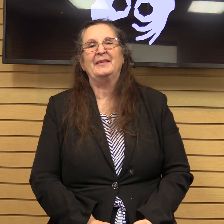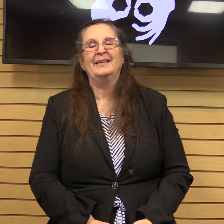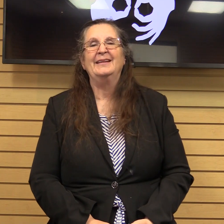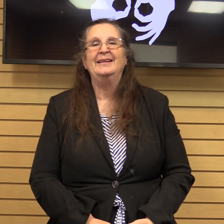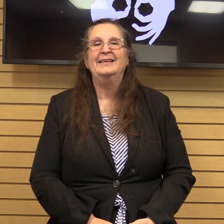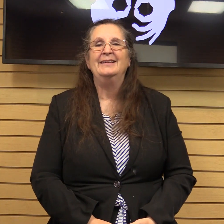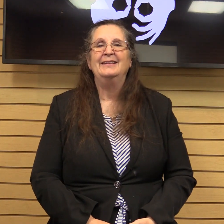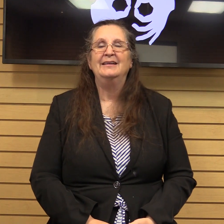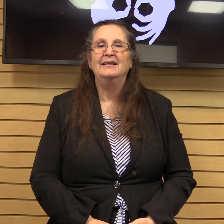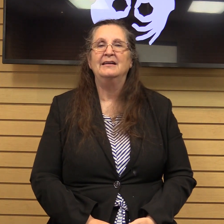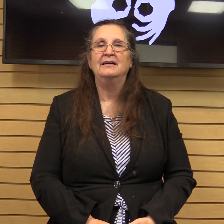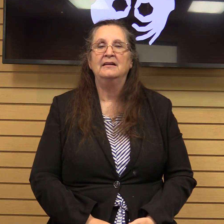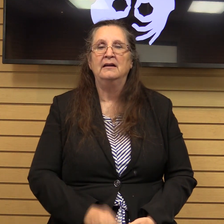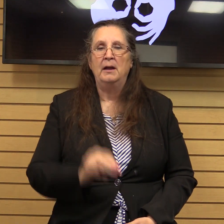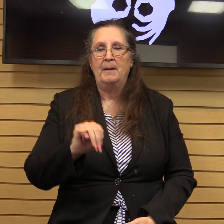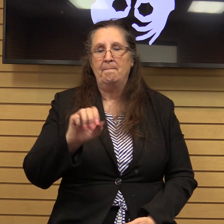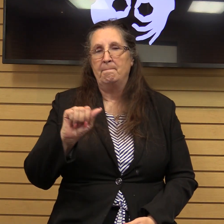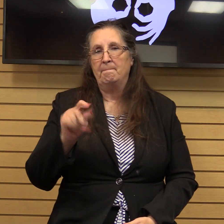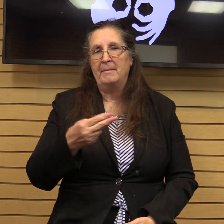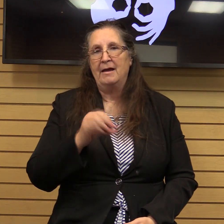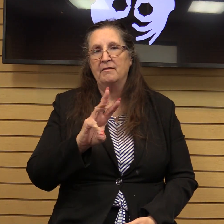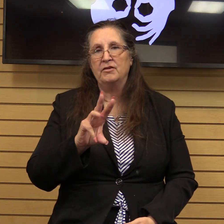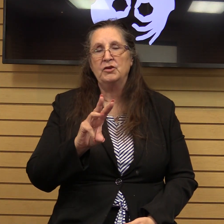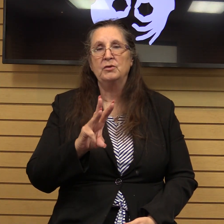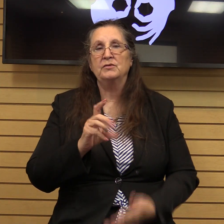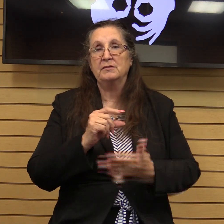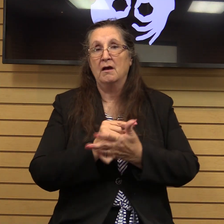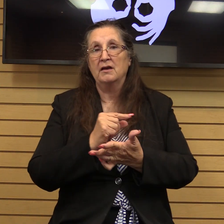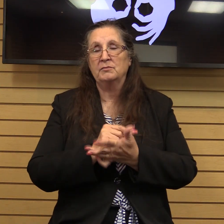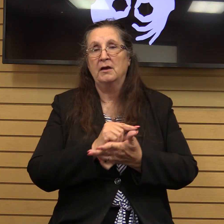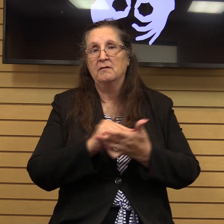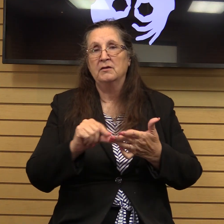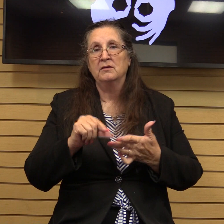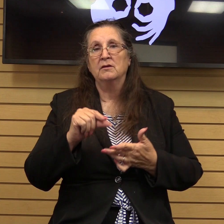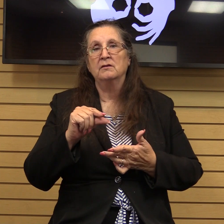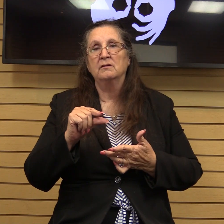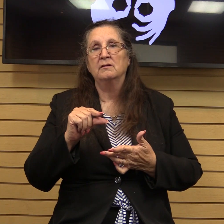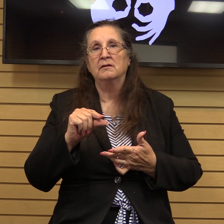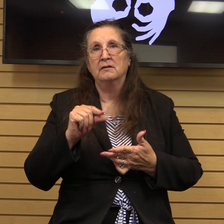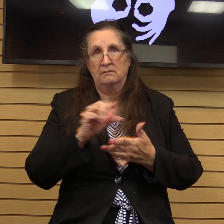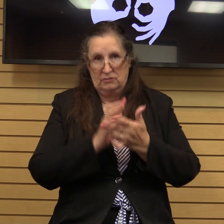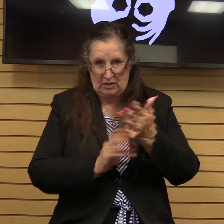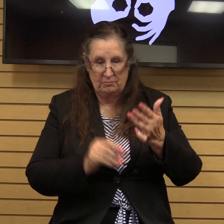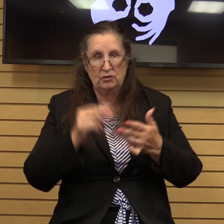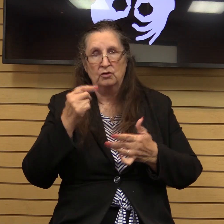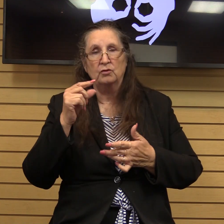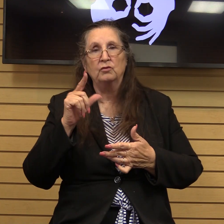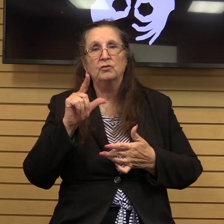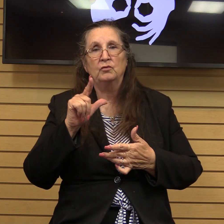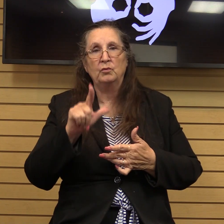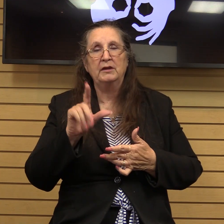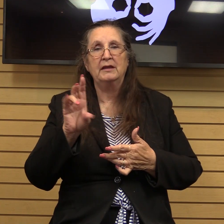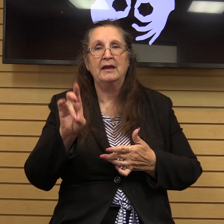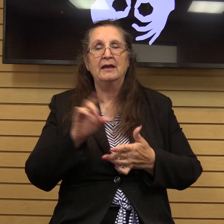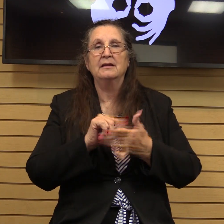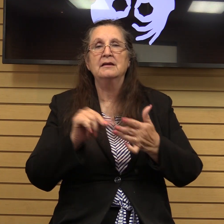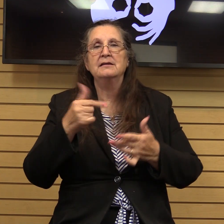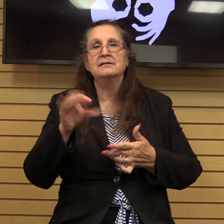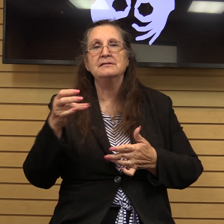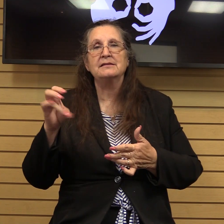in Matthew's gospel verses 20 or chapter 28 16 through 19 Jesus told his